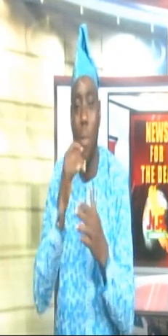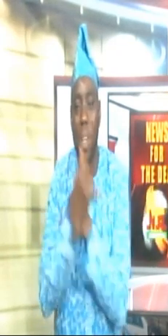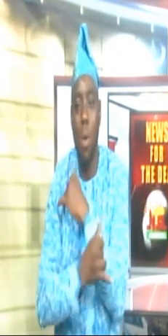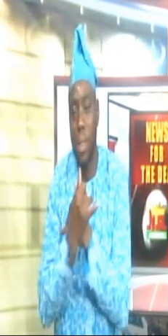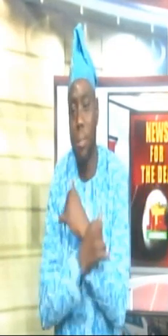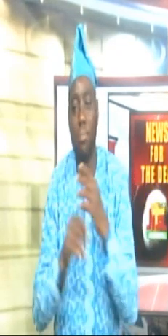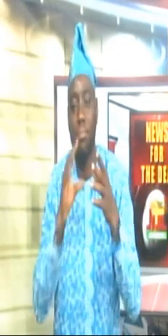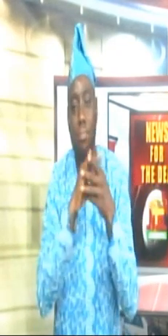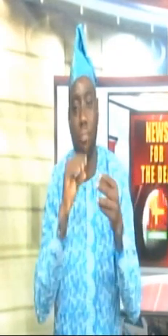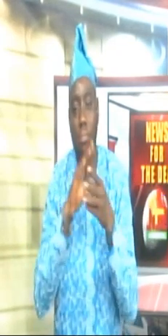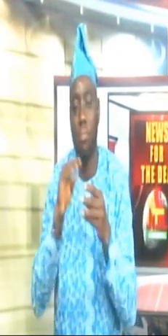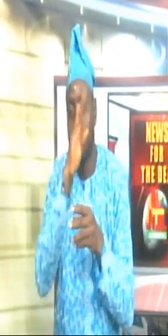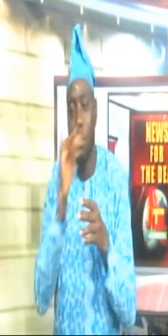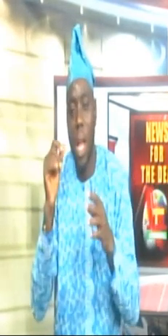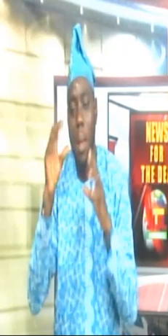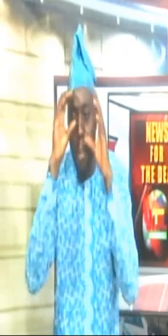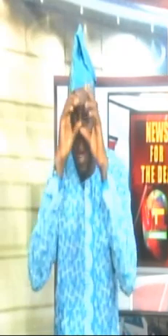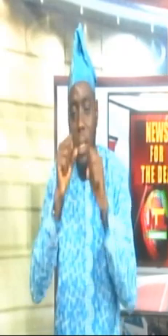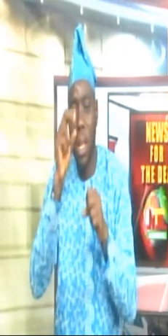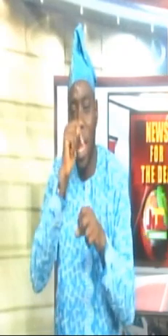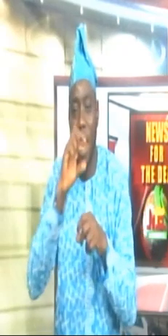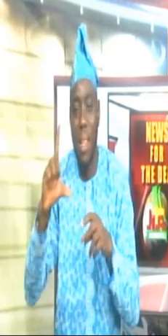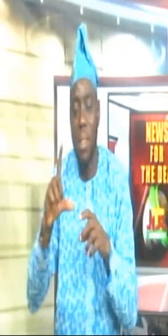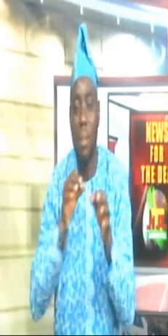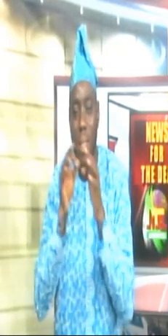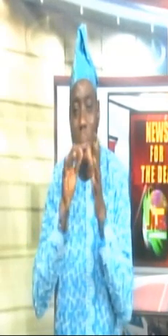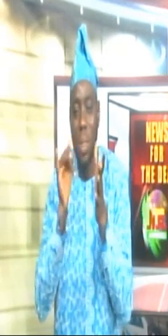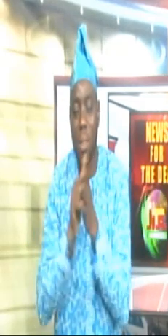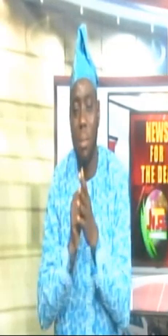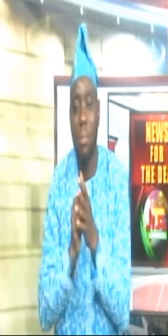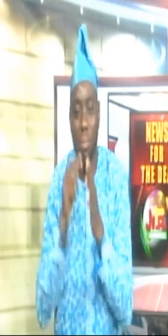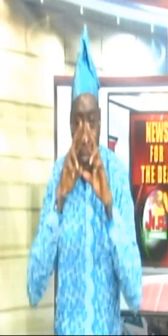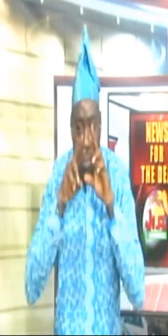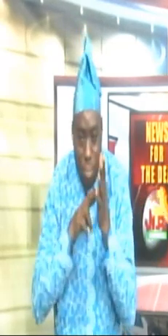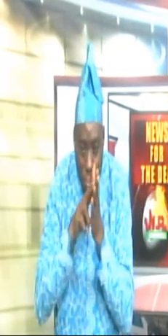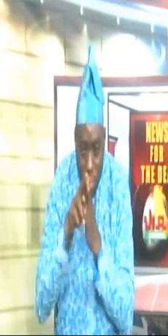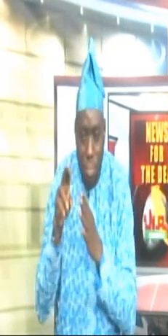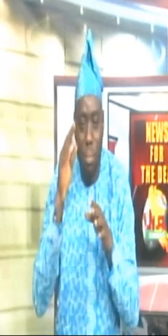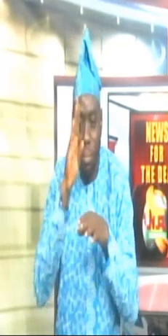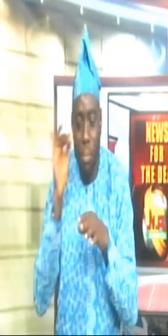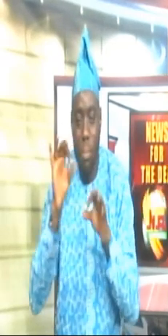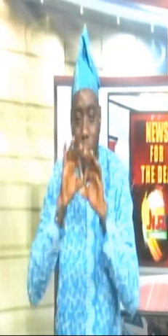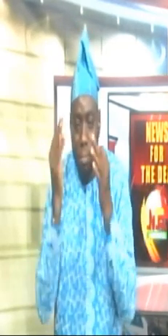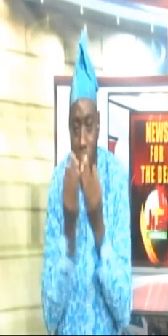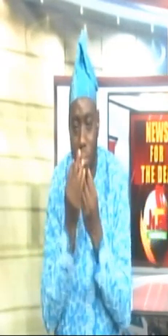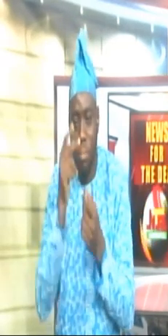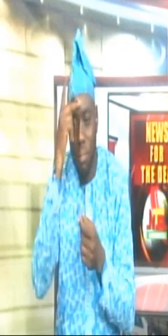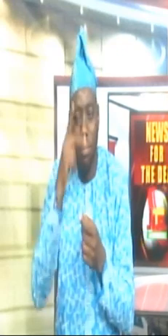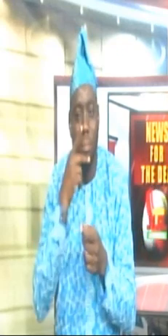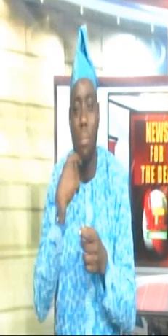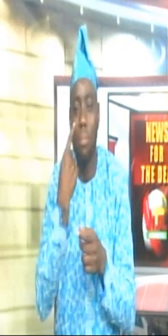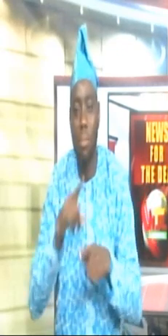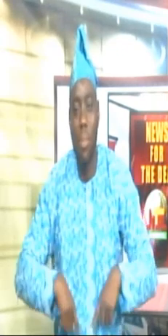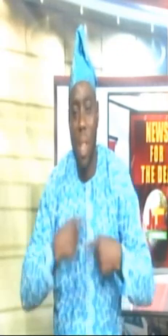A statement by the President of the NLC, Joe Agero, explains that the research was based on a family with both parents alive and